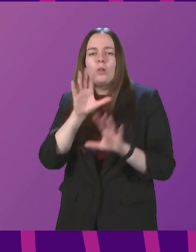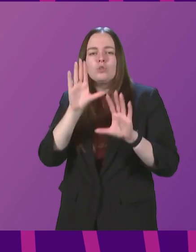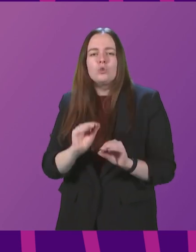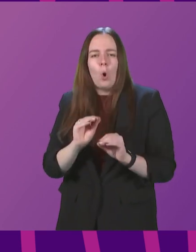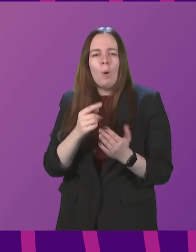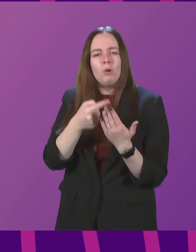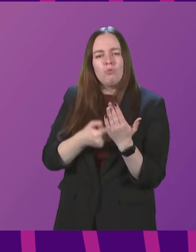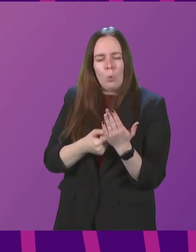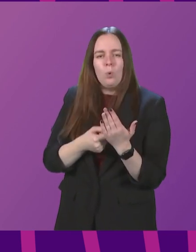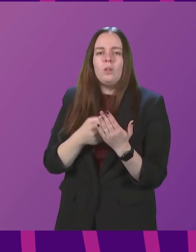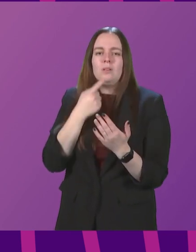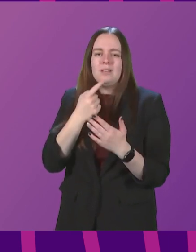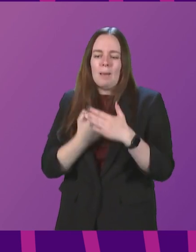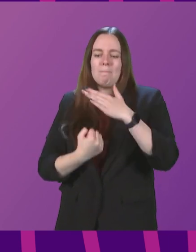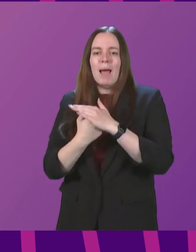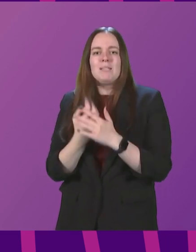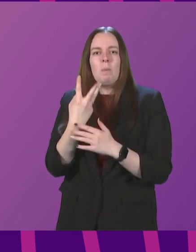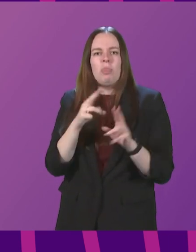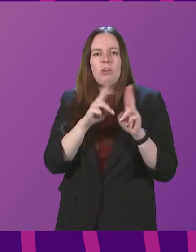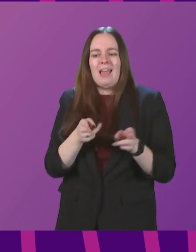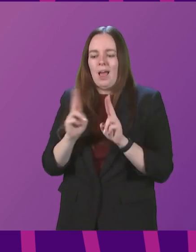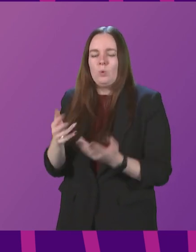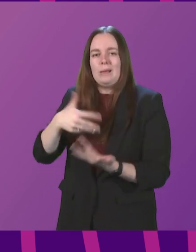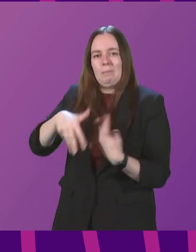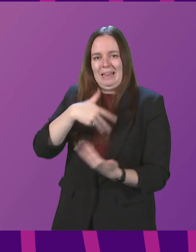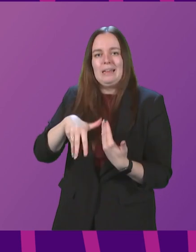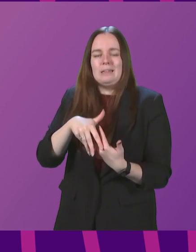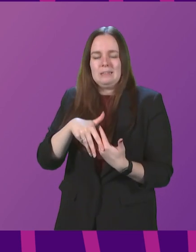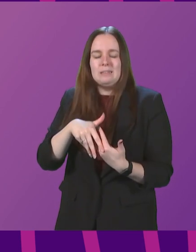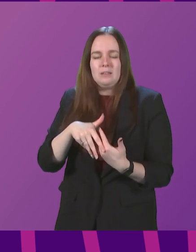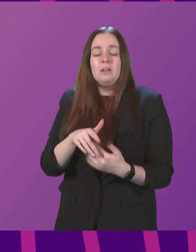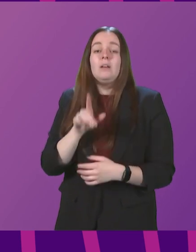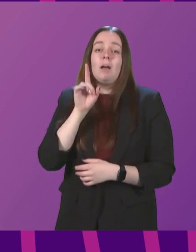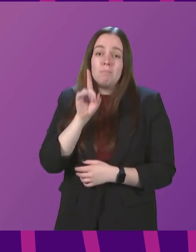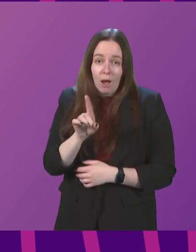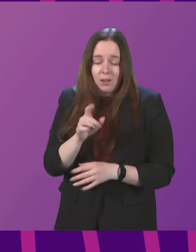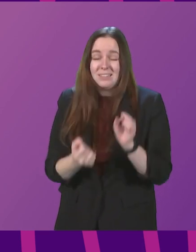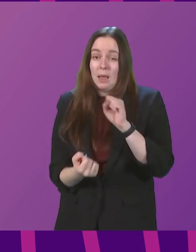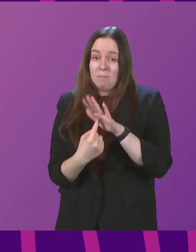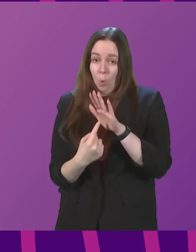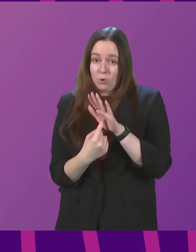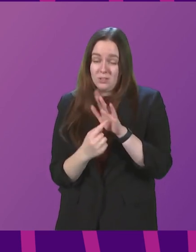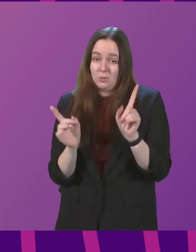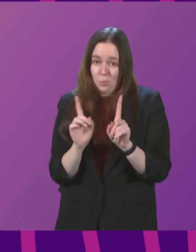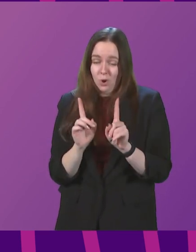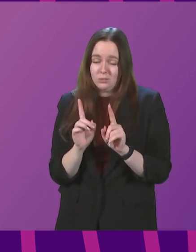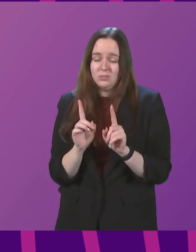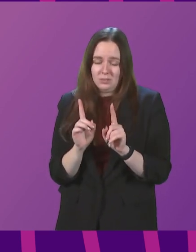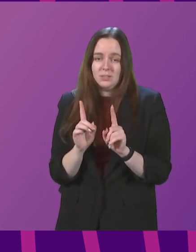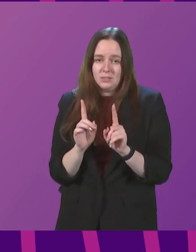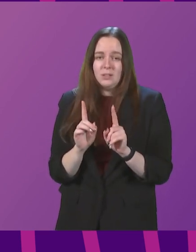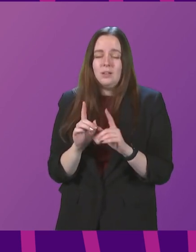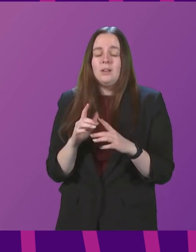people to stick to a three-household limit on indoor gatherings. However, it is important, I think, to stress this point.